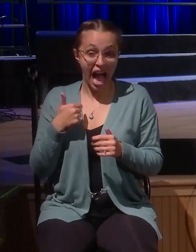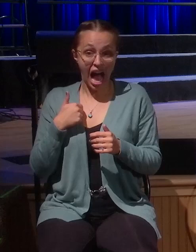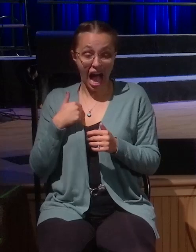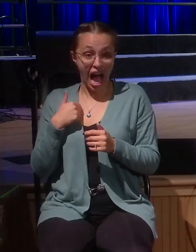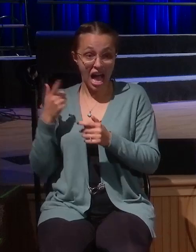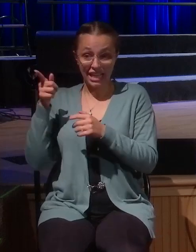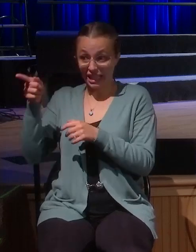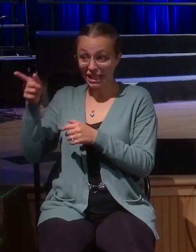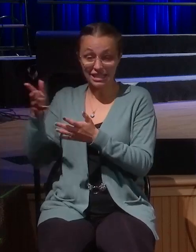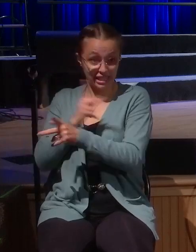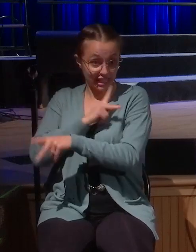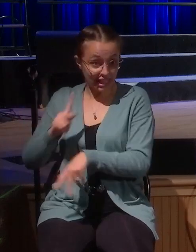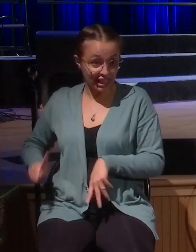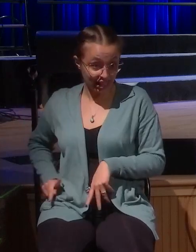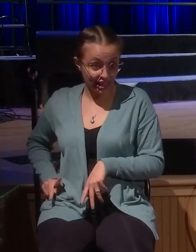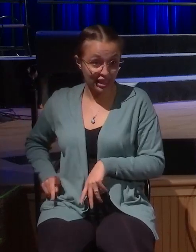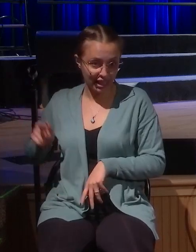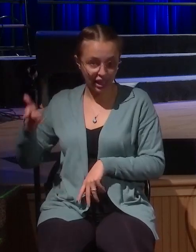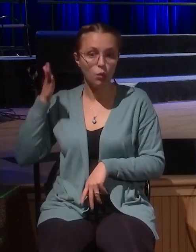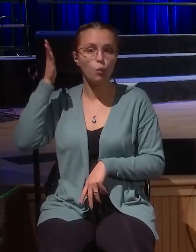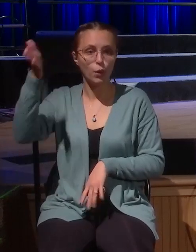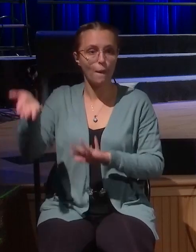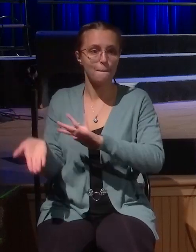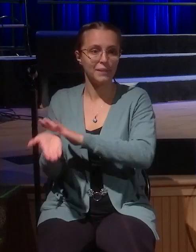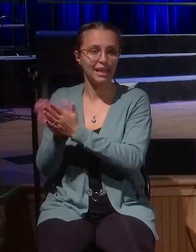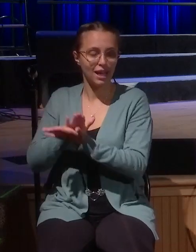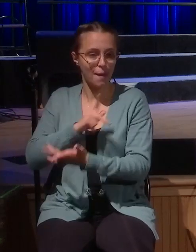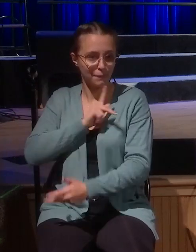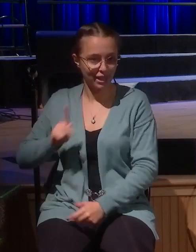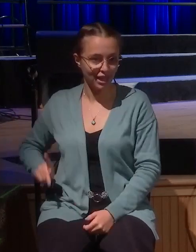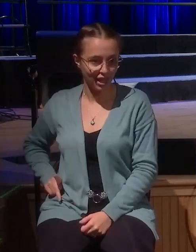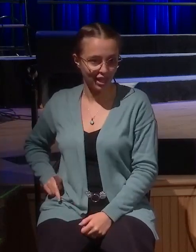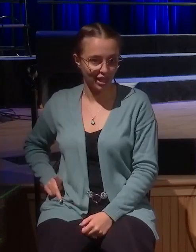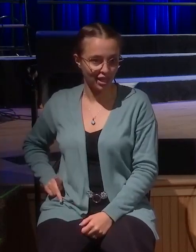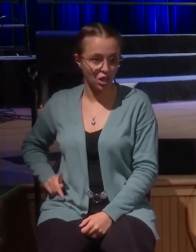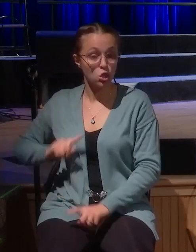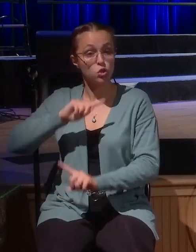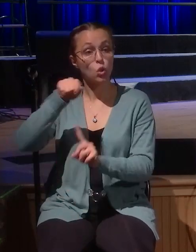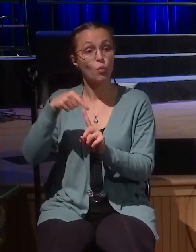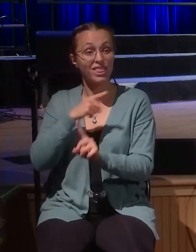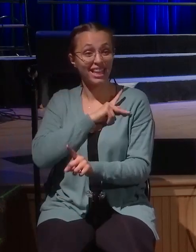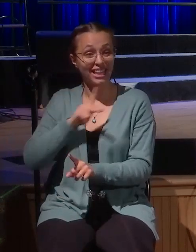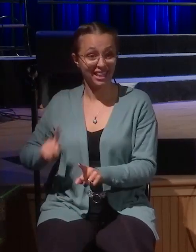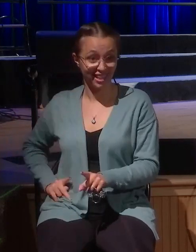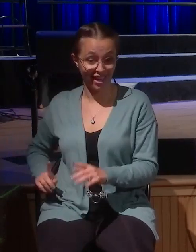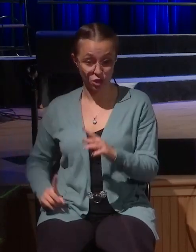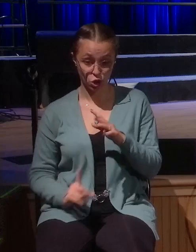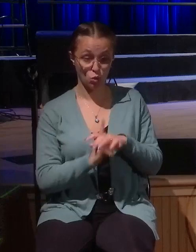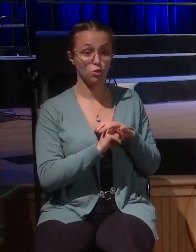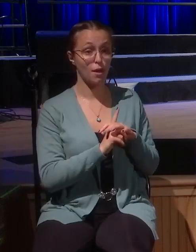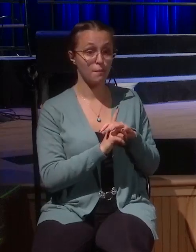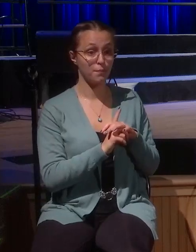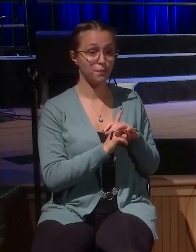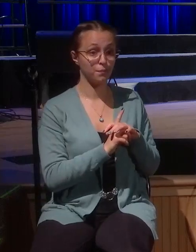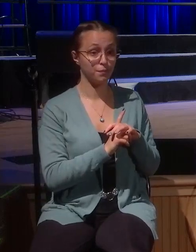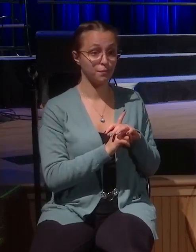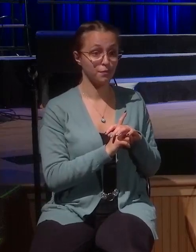He will be king. So when the king comes back, the noble man became king and then comes